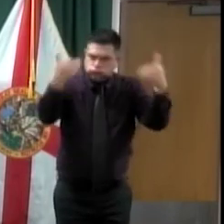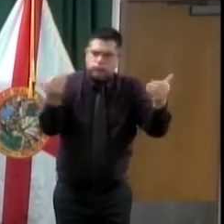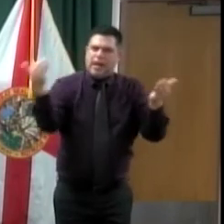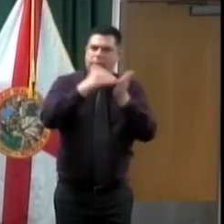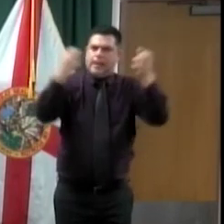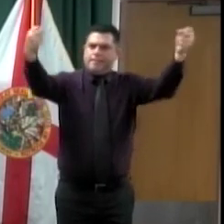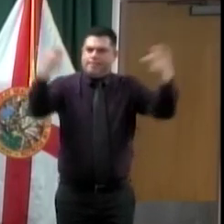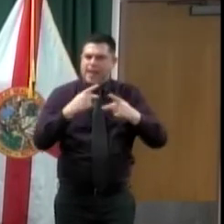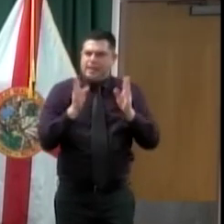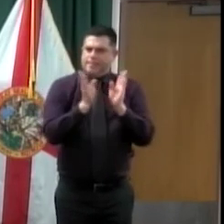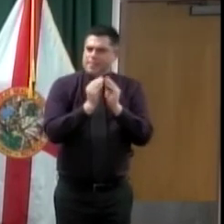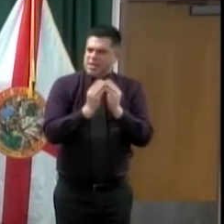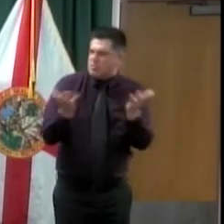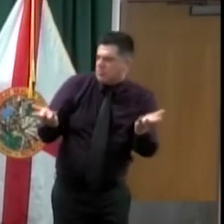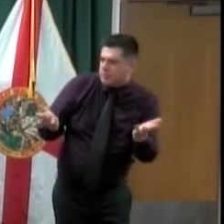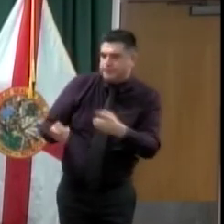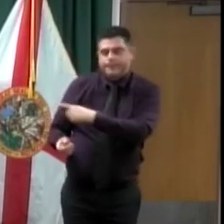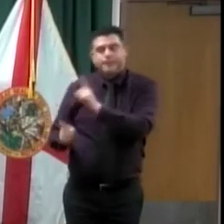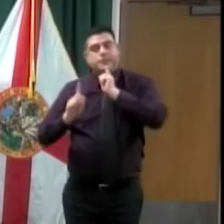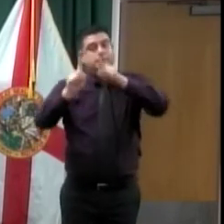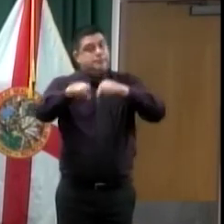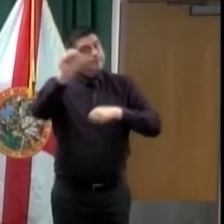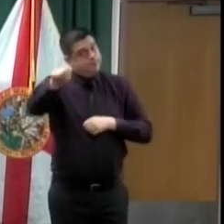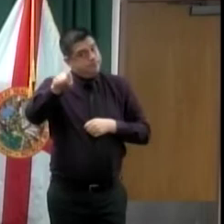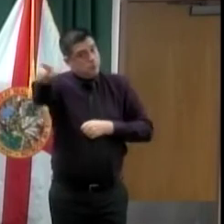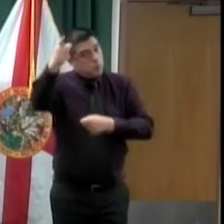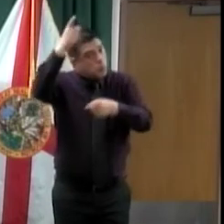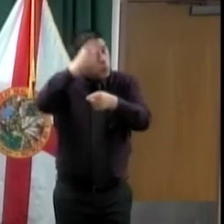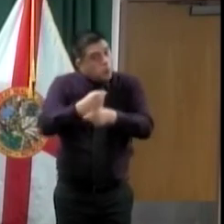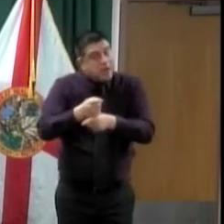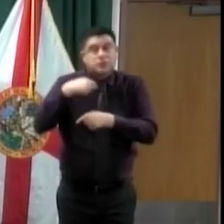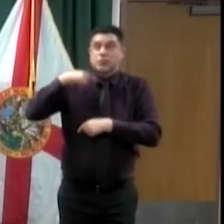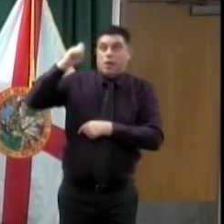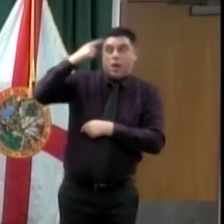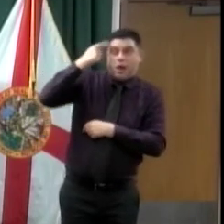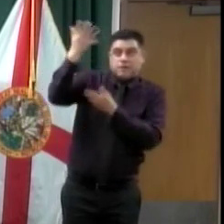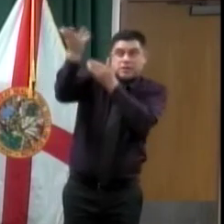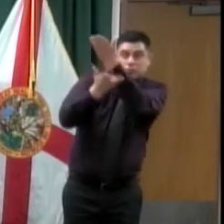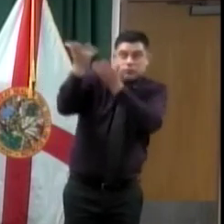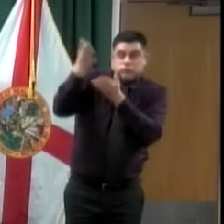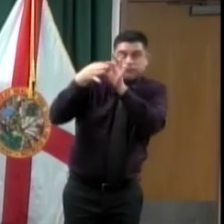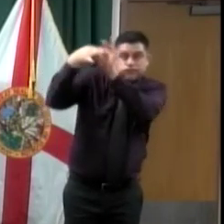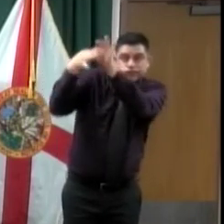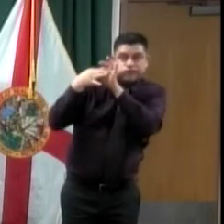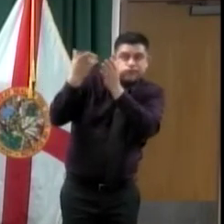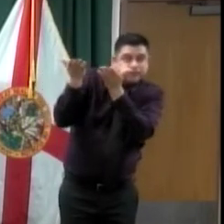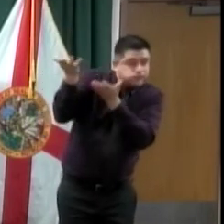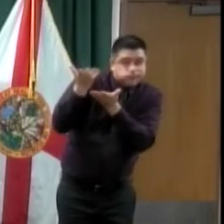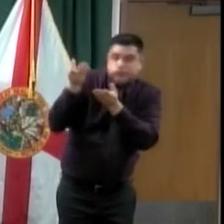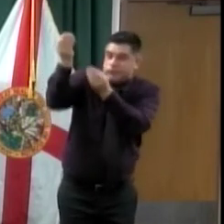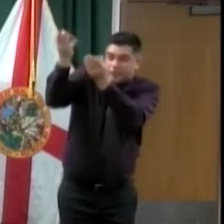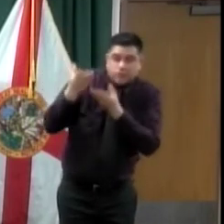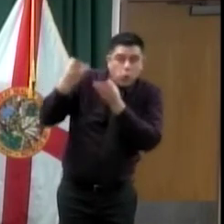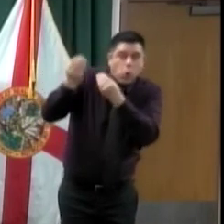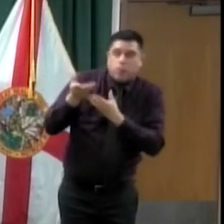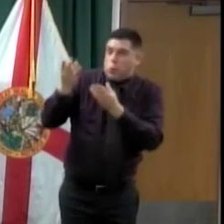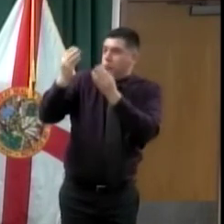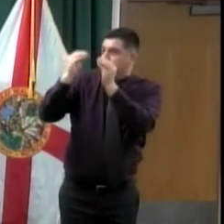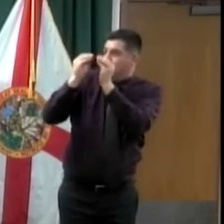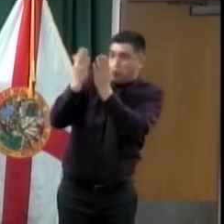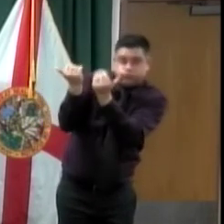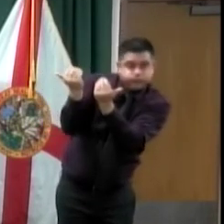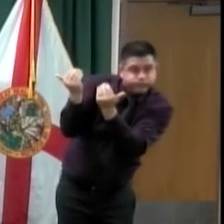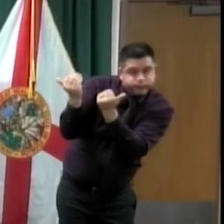as of two weeks ago on how we can conduct those businesses. The one thing that I think a lot of the public doesn't understand, there are